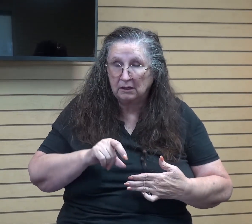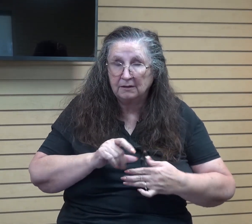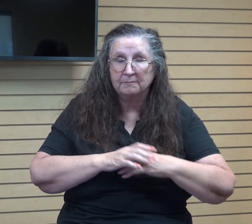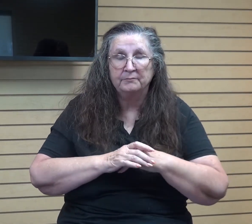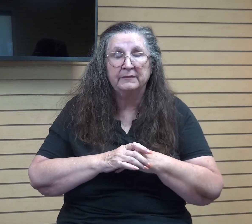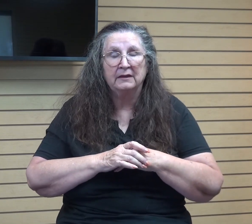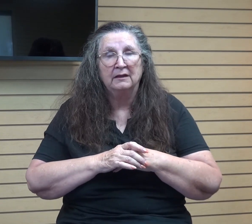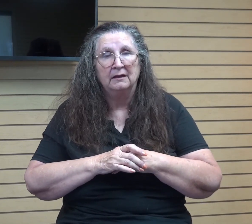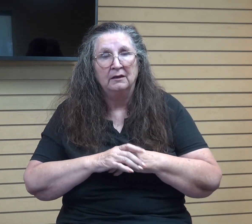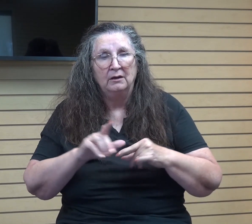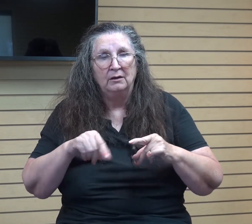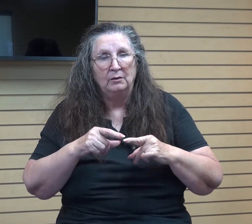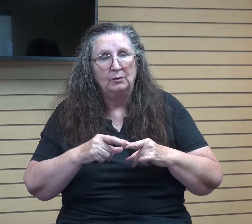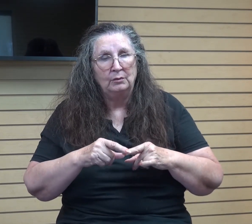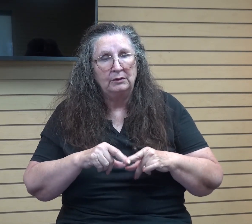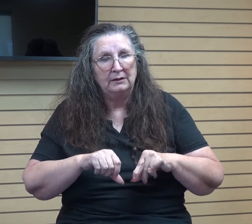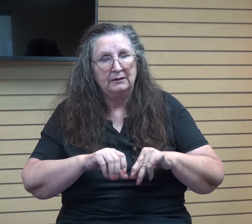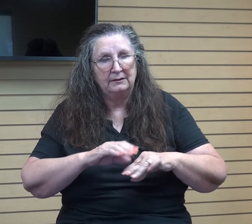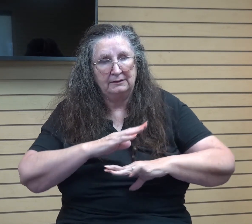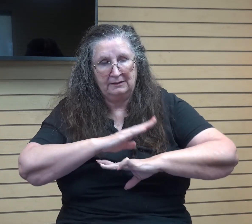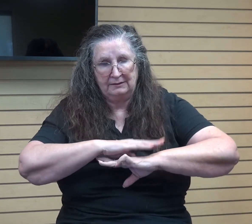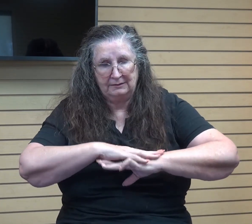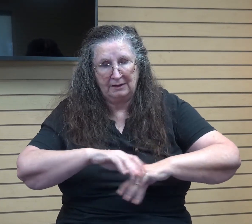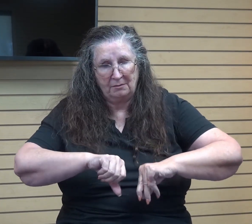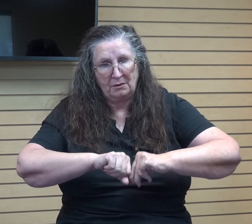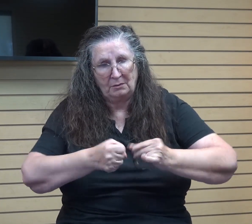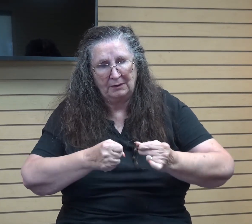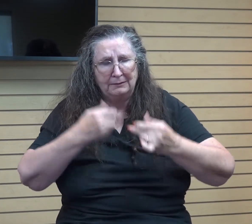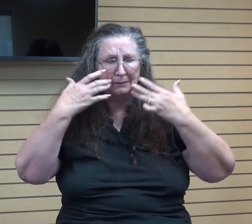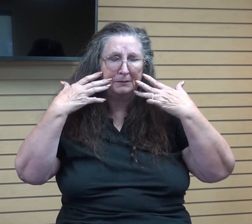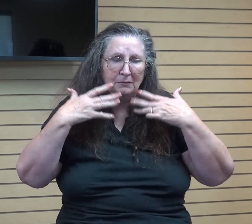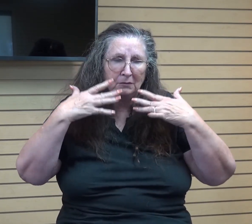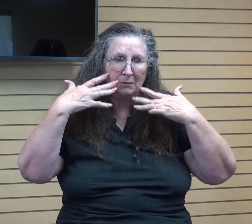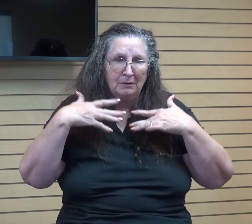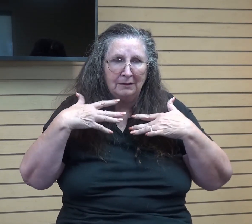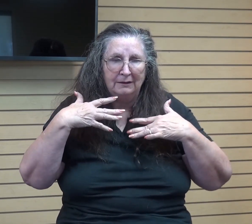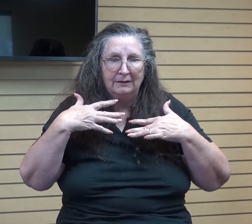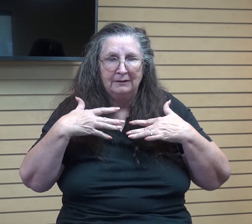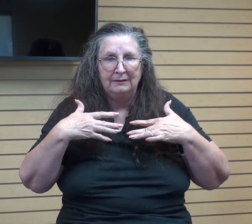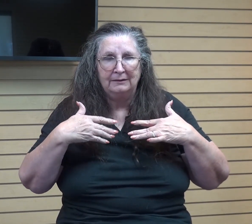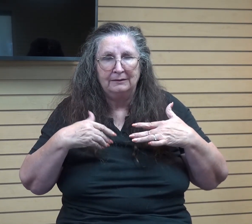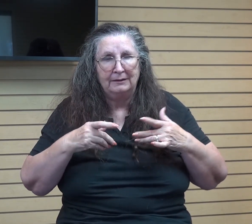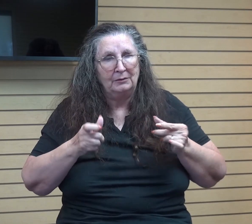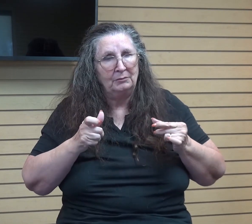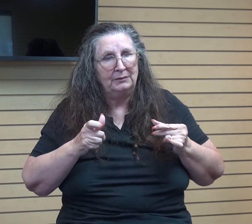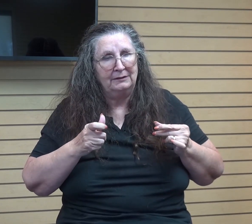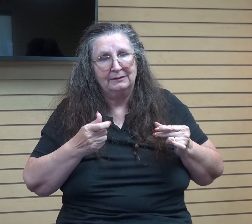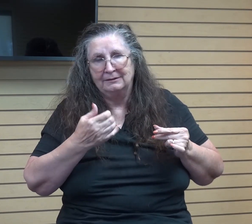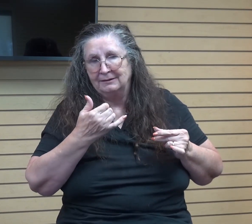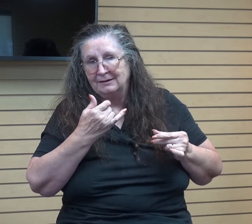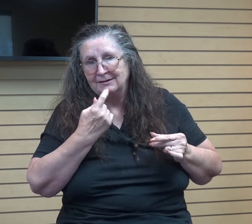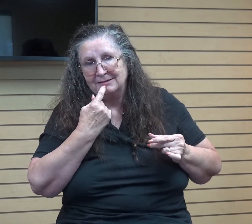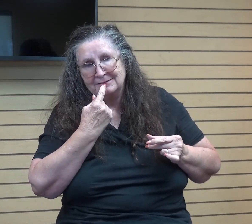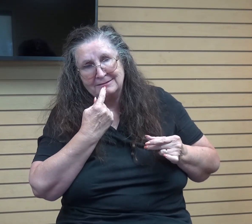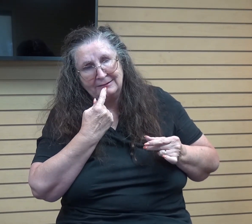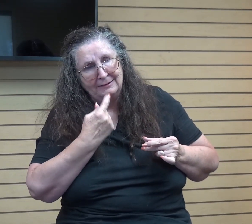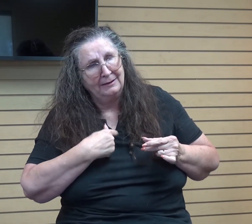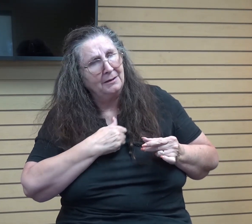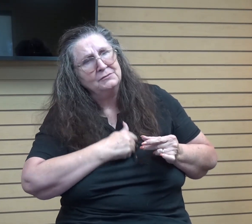did break that table, I was sad, I was crying, but I did immediately. The first thing I did was, Dad, I'm so sorry, Dad,